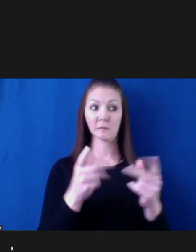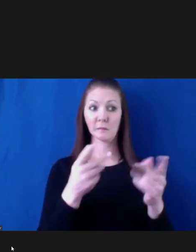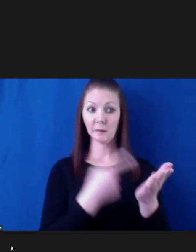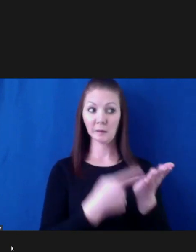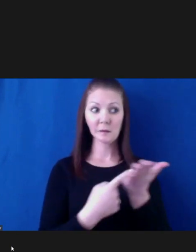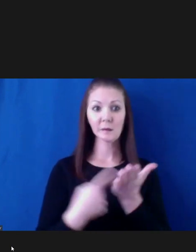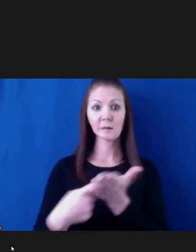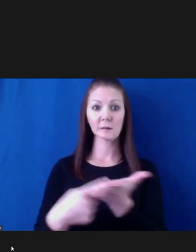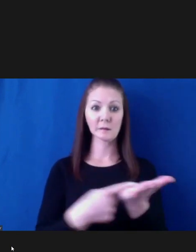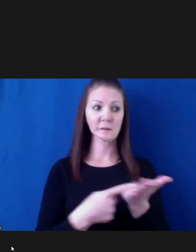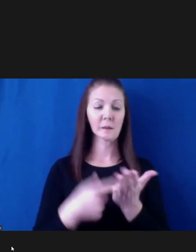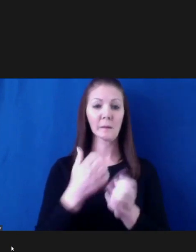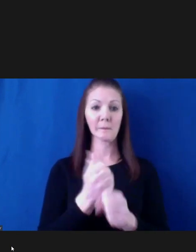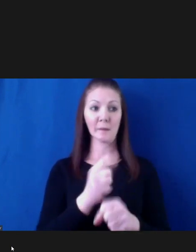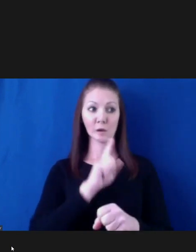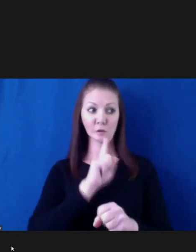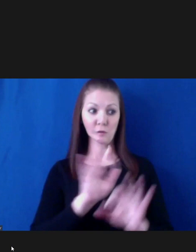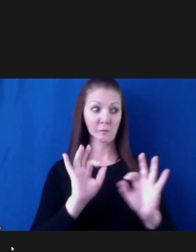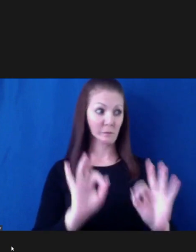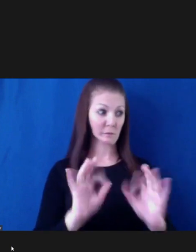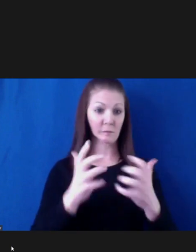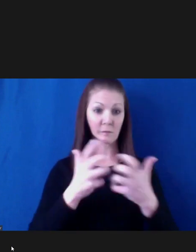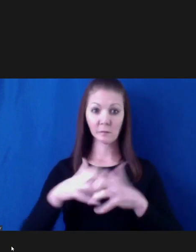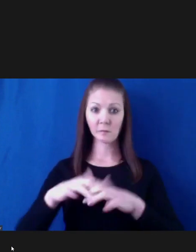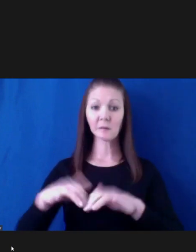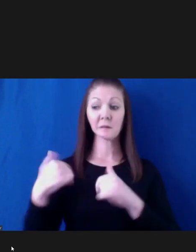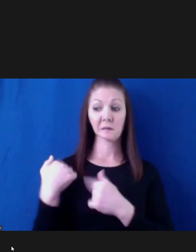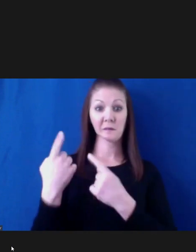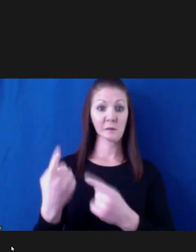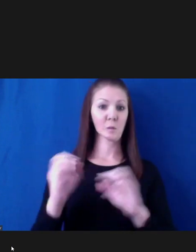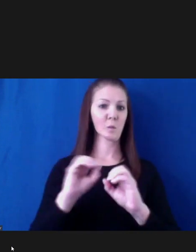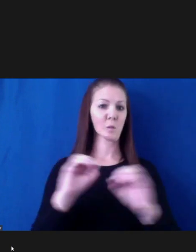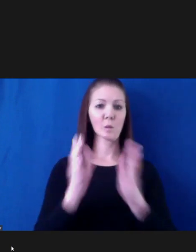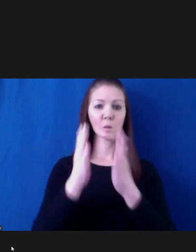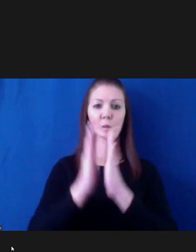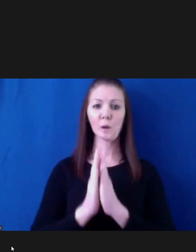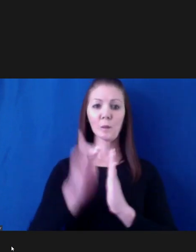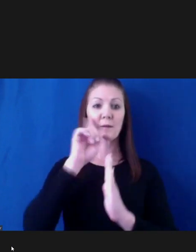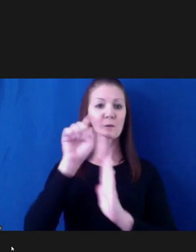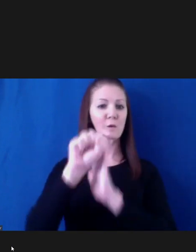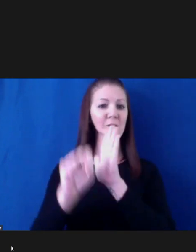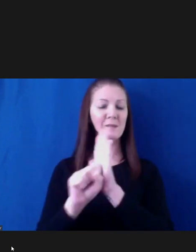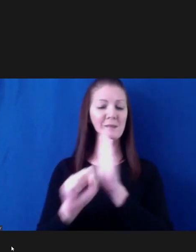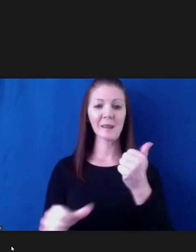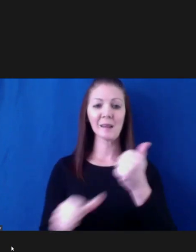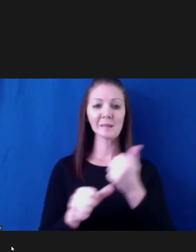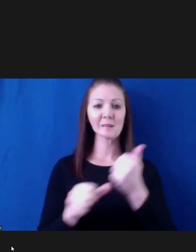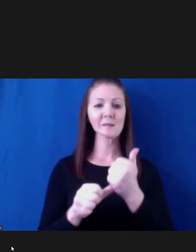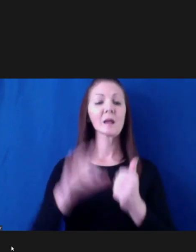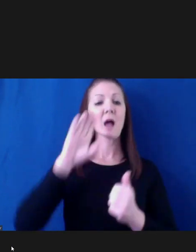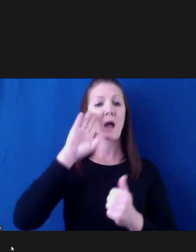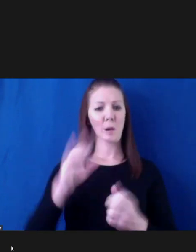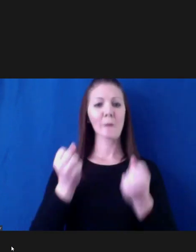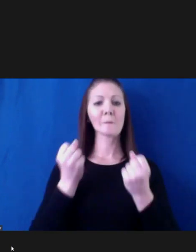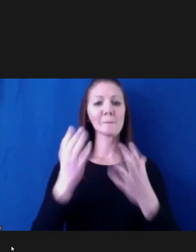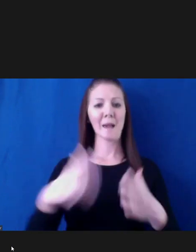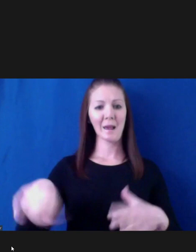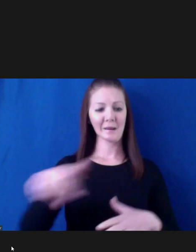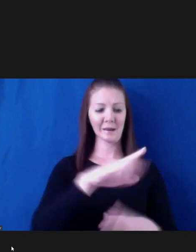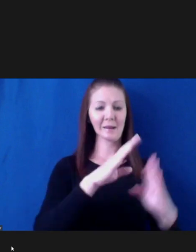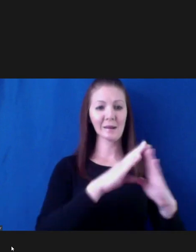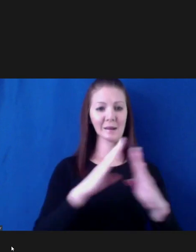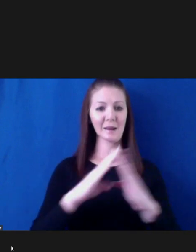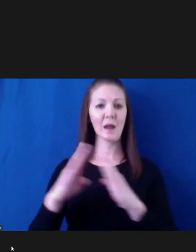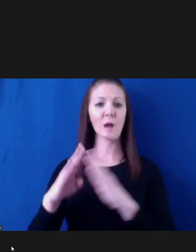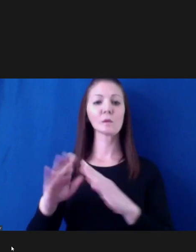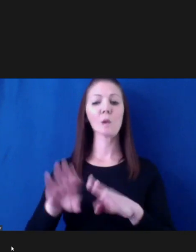no requests for state assistance. A number of municipalities have opened up their emergency operations center, either actually or virtually.